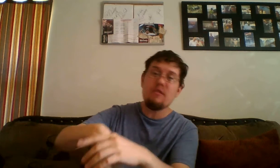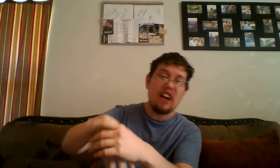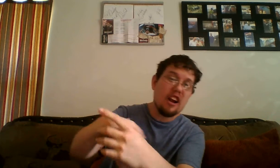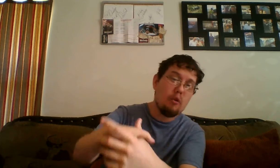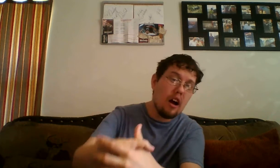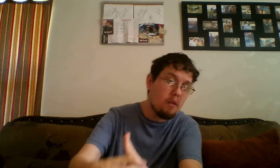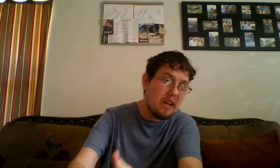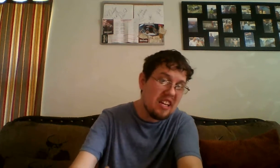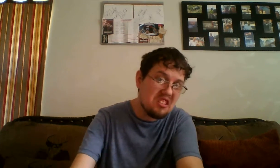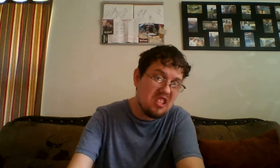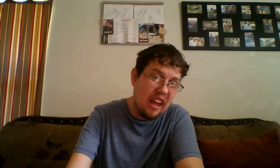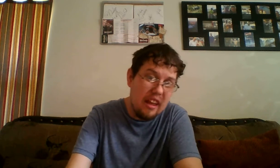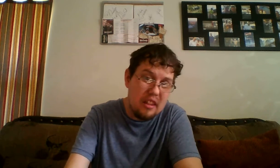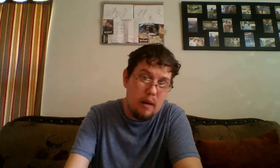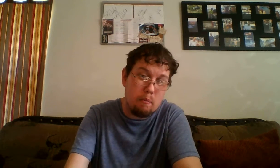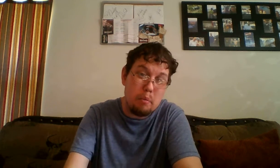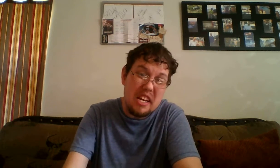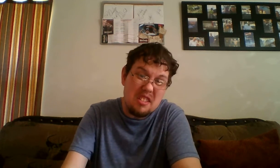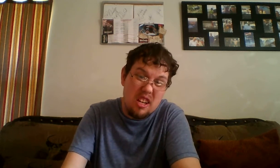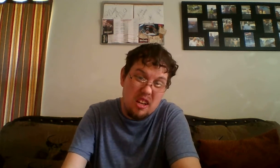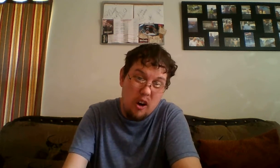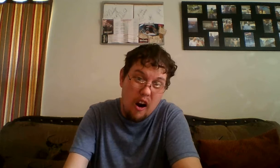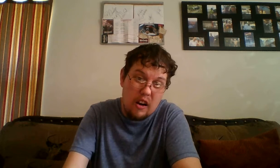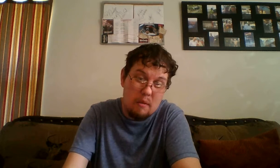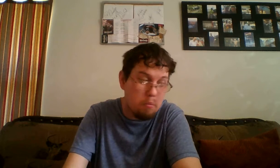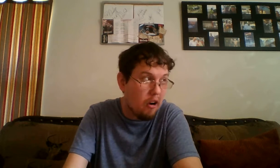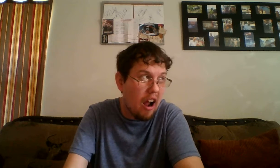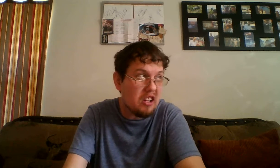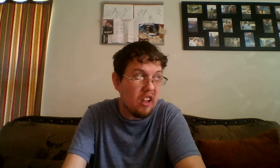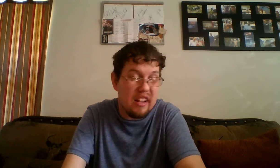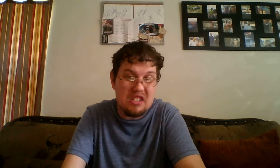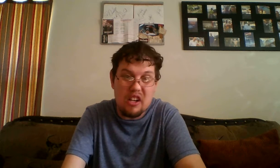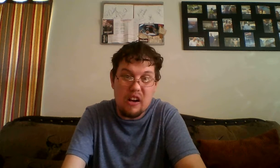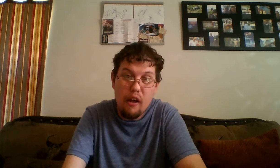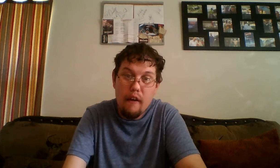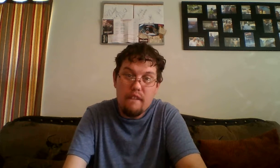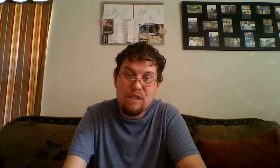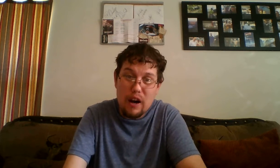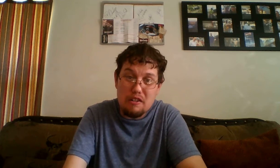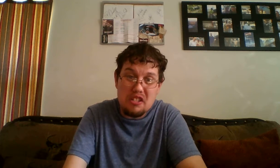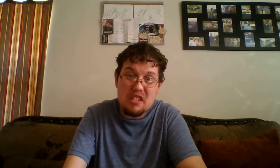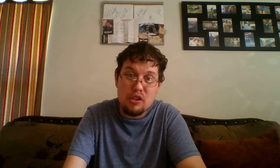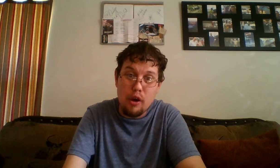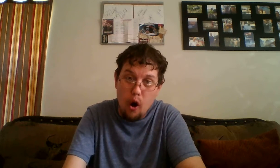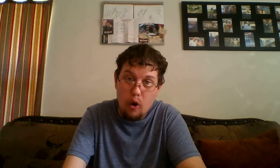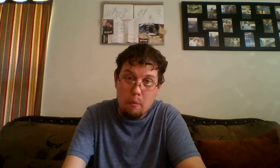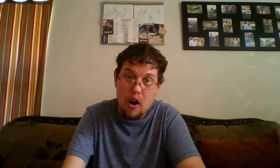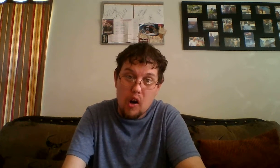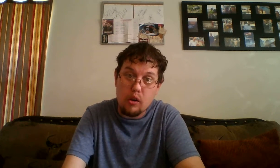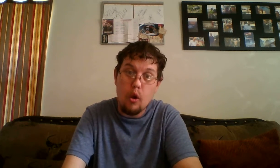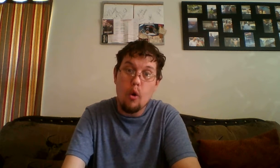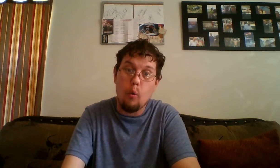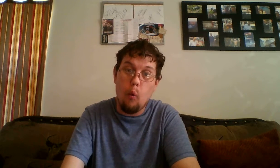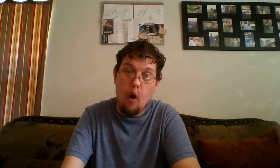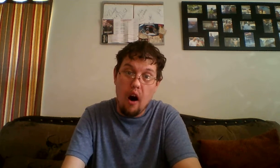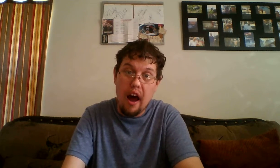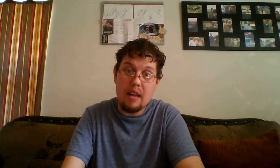very well be seeing the Beast Incarnate Brock Lesnar vs. Goldberg one